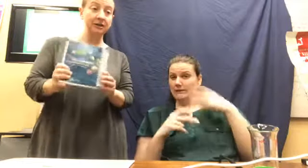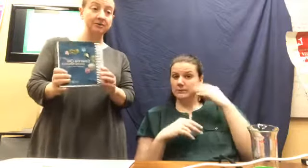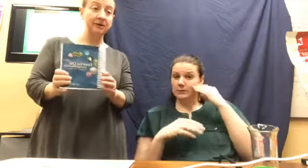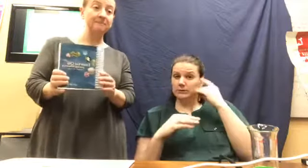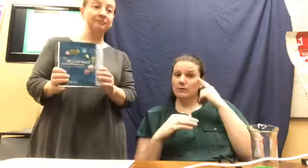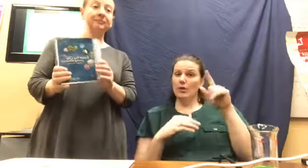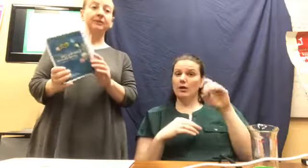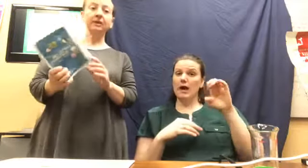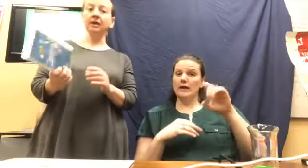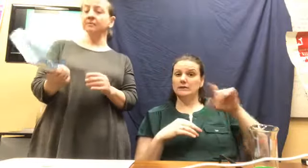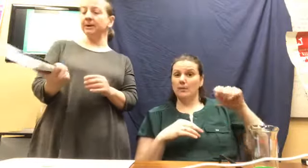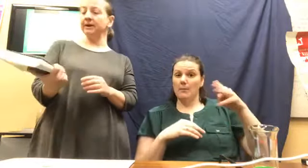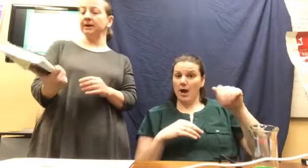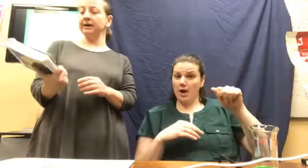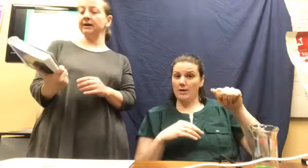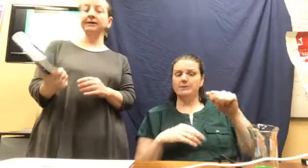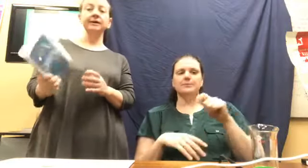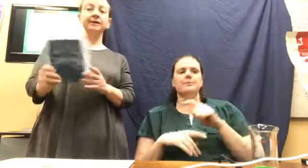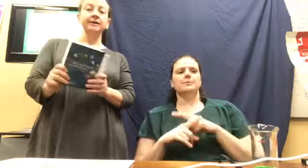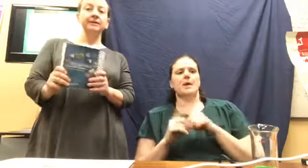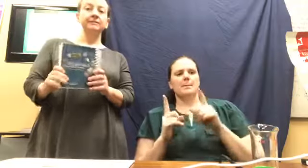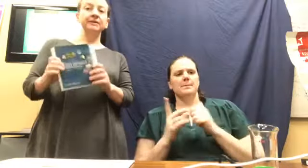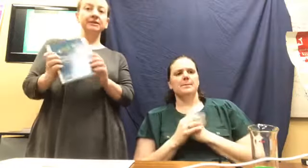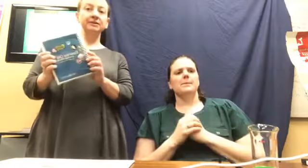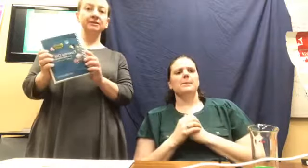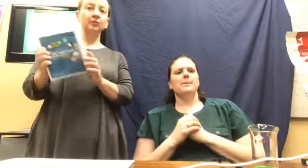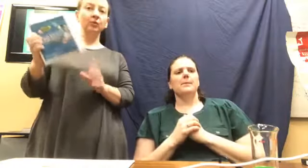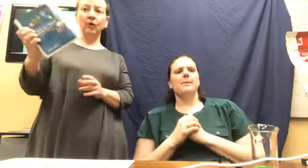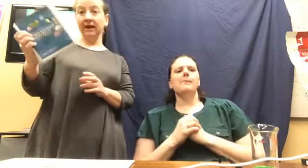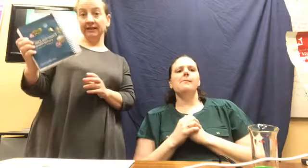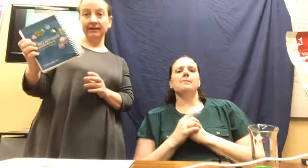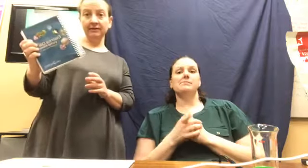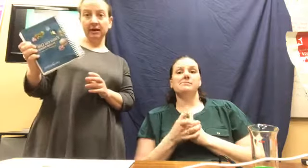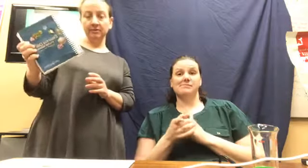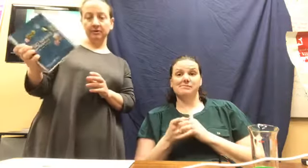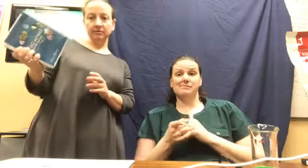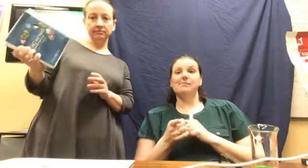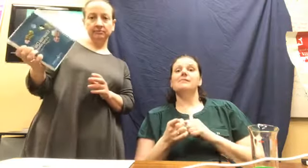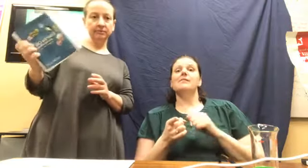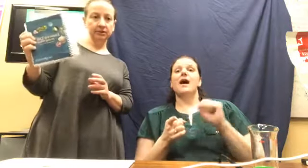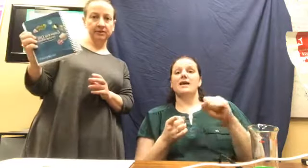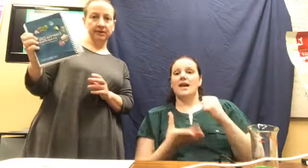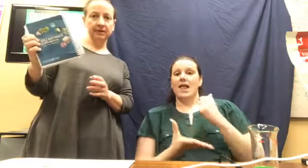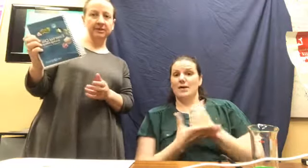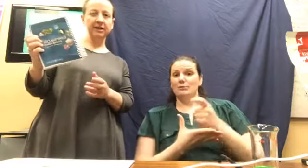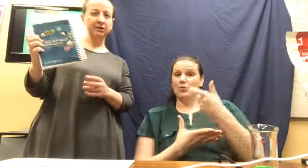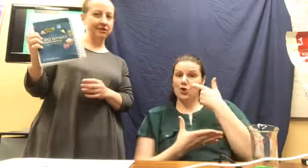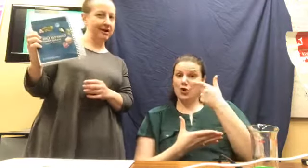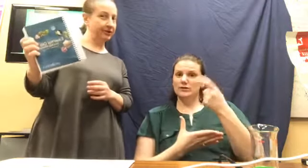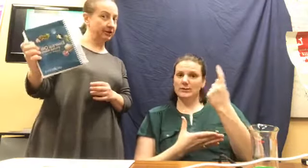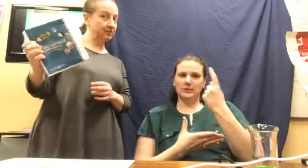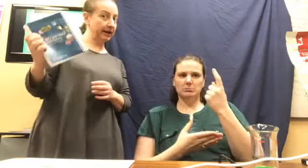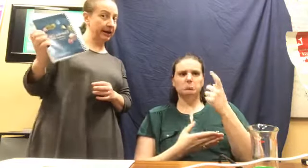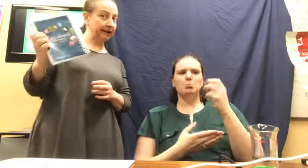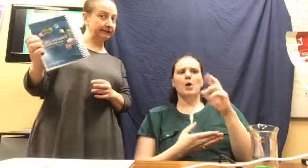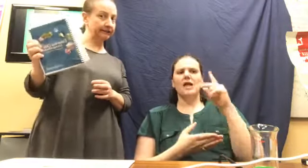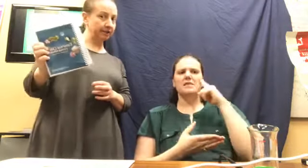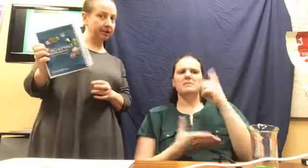eczema, but, uh, but this is, I can either help you look something up in here or I think you might have a book like